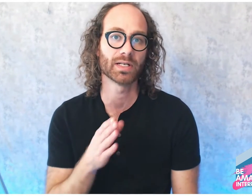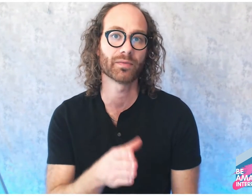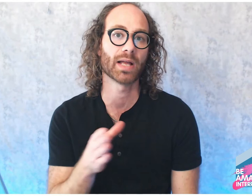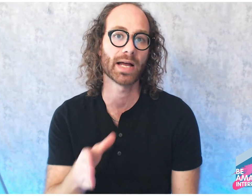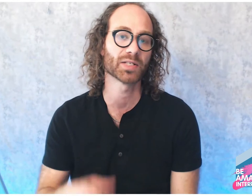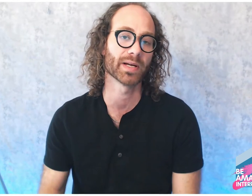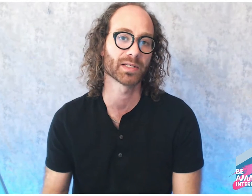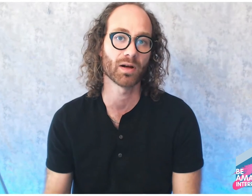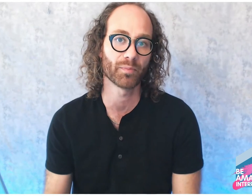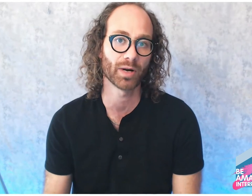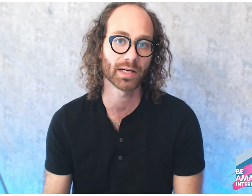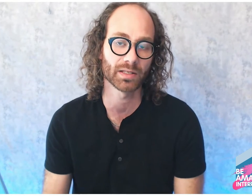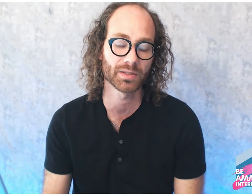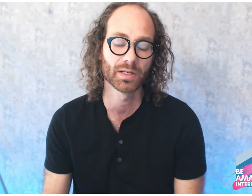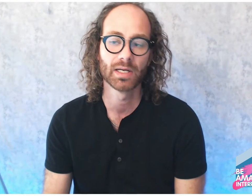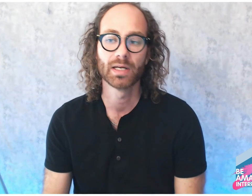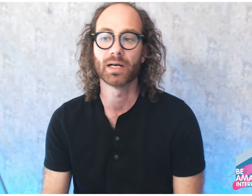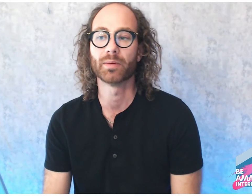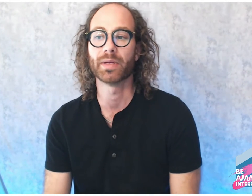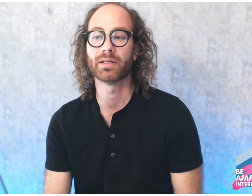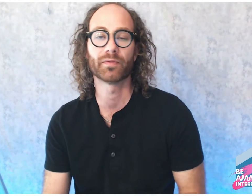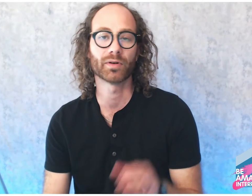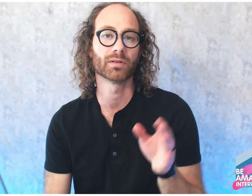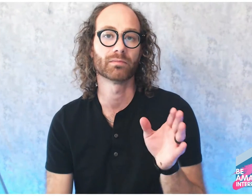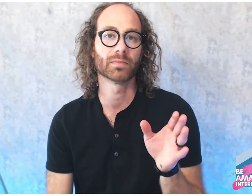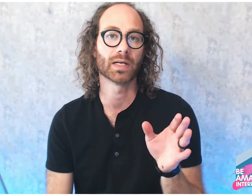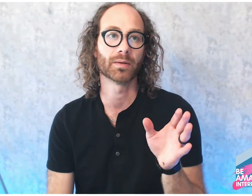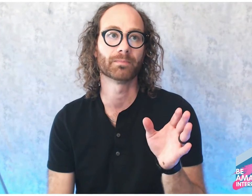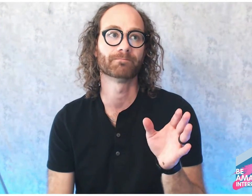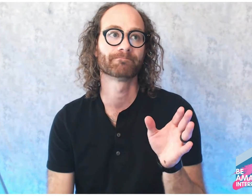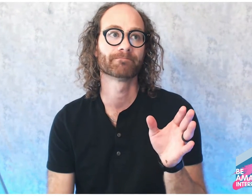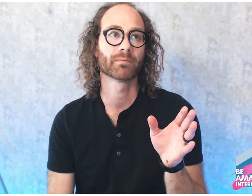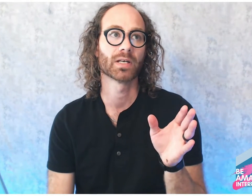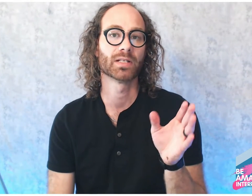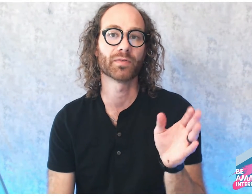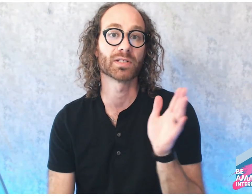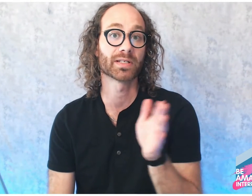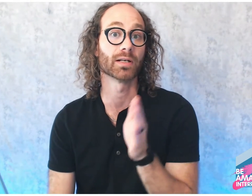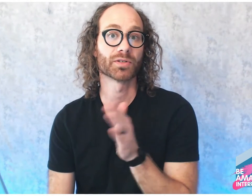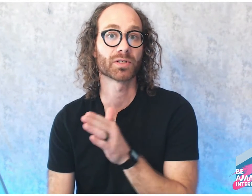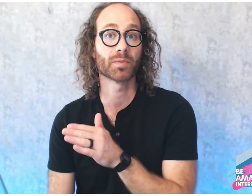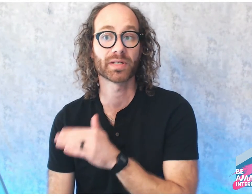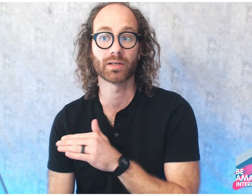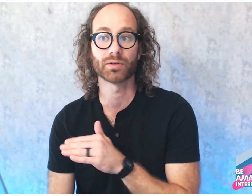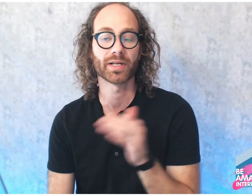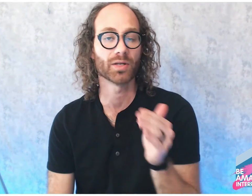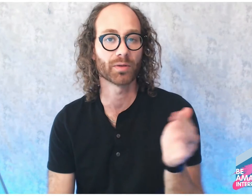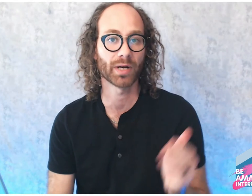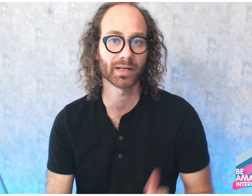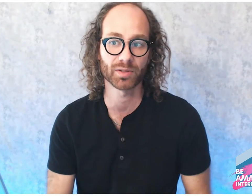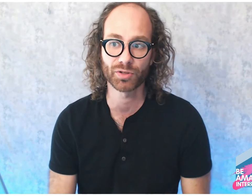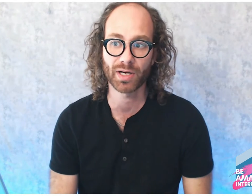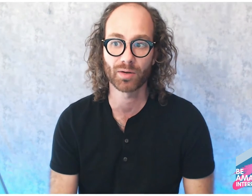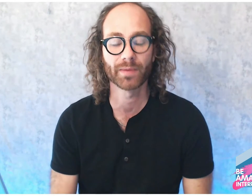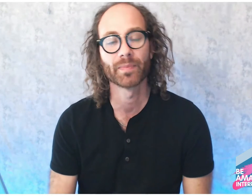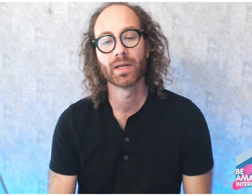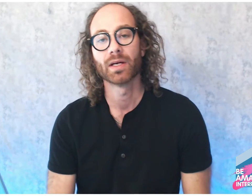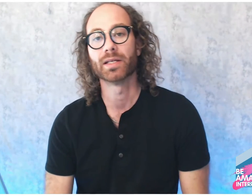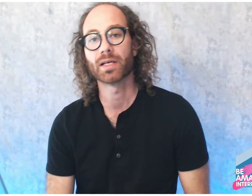aspects of practice, different skills, sub-skills that you can practice with shadowing. It doesn't have